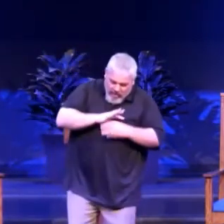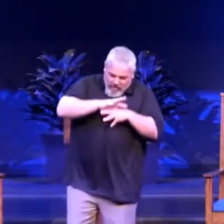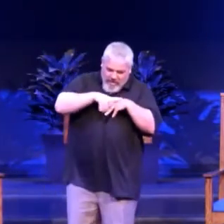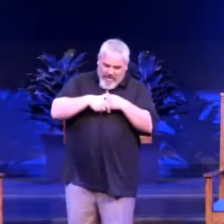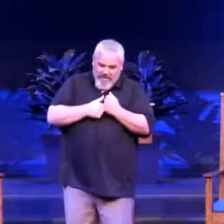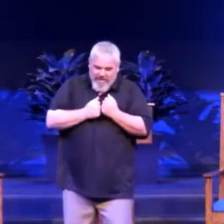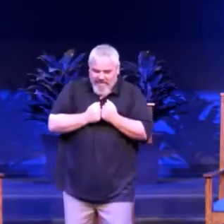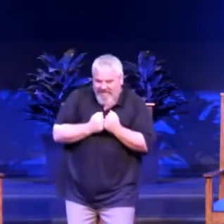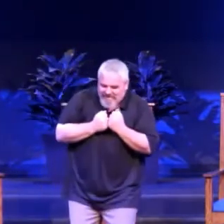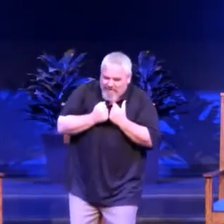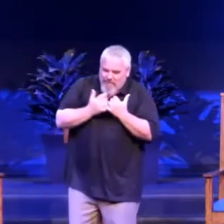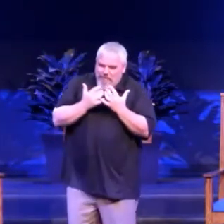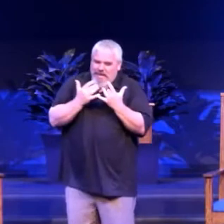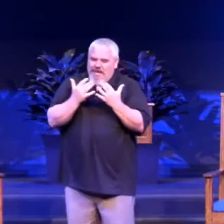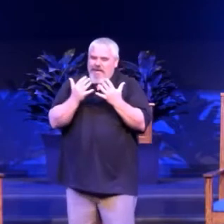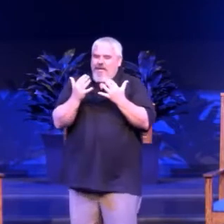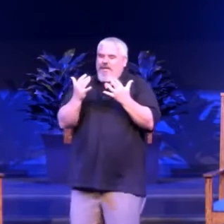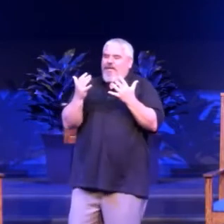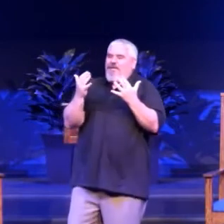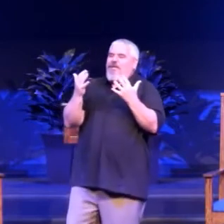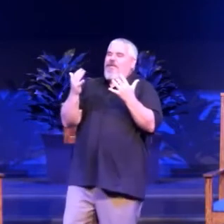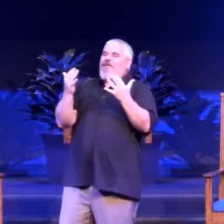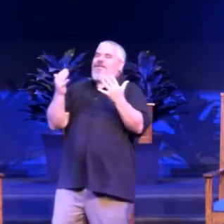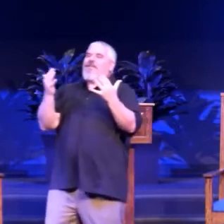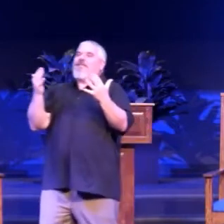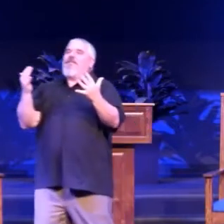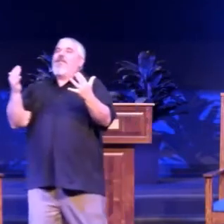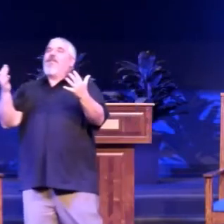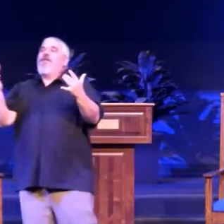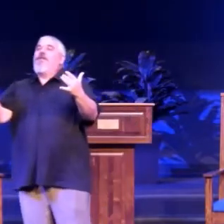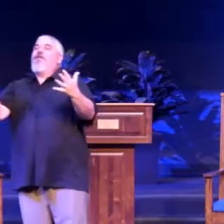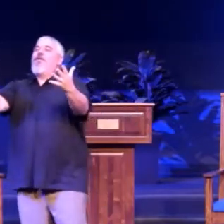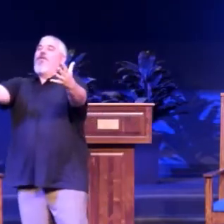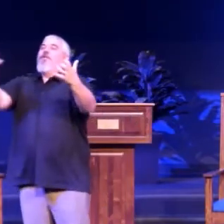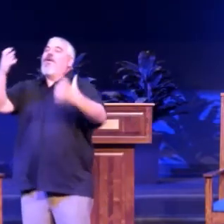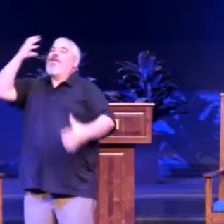Let me return to you again